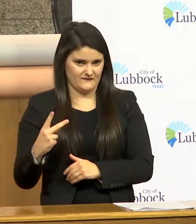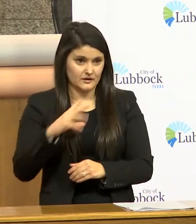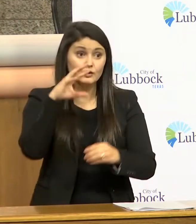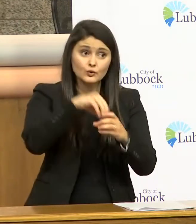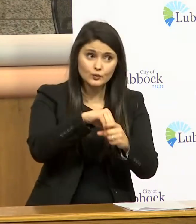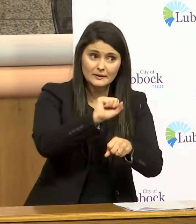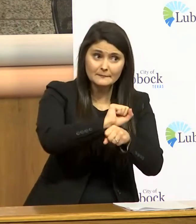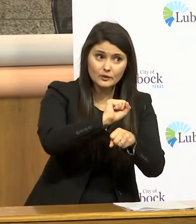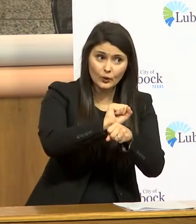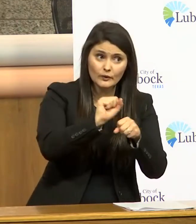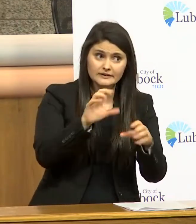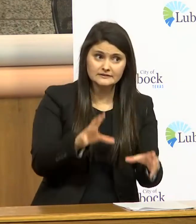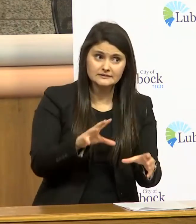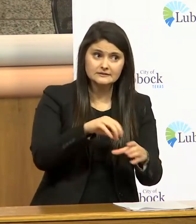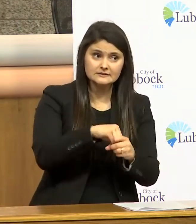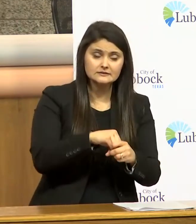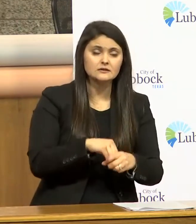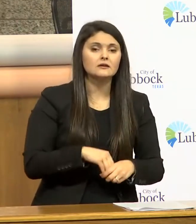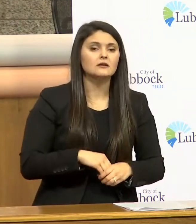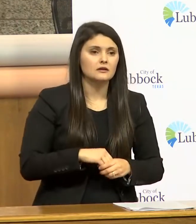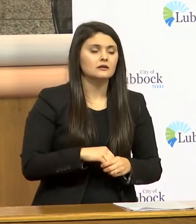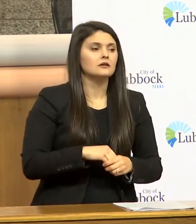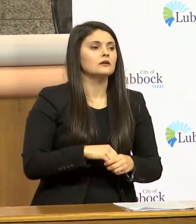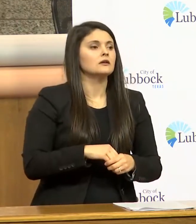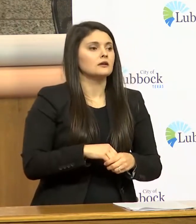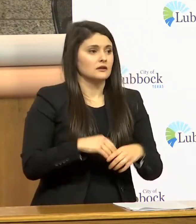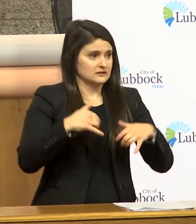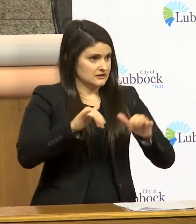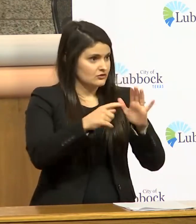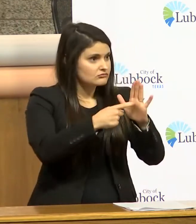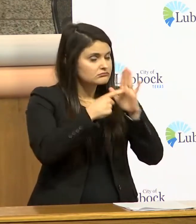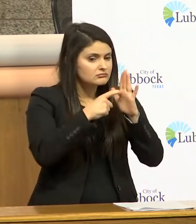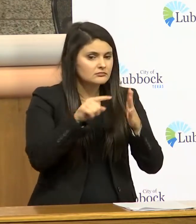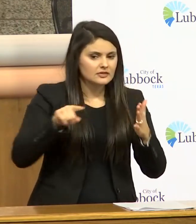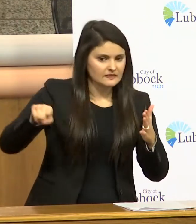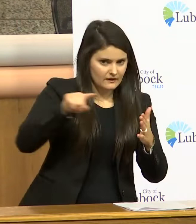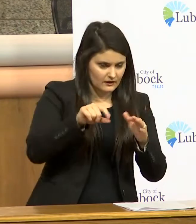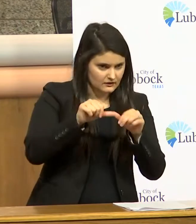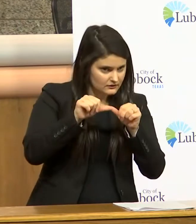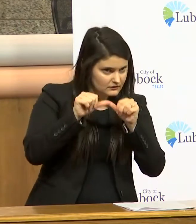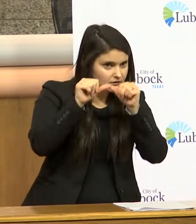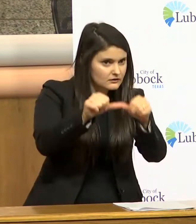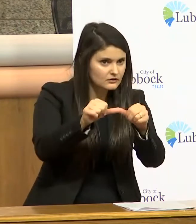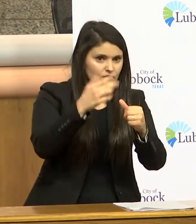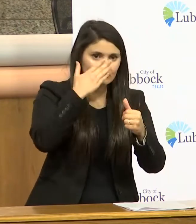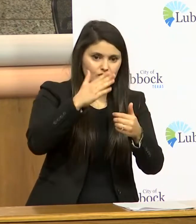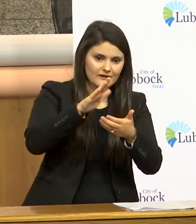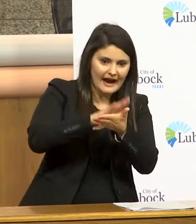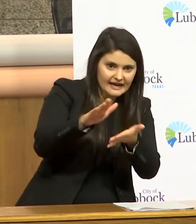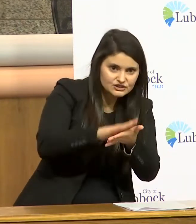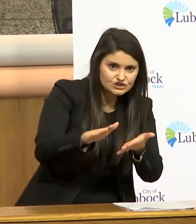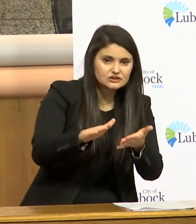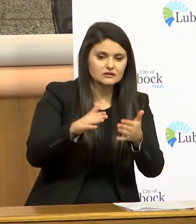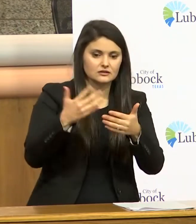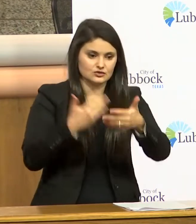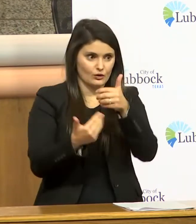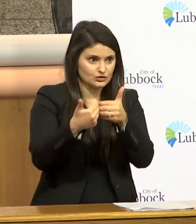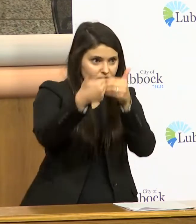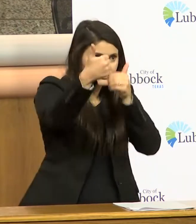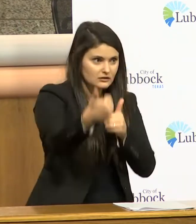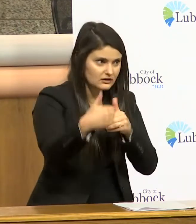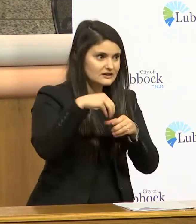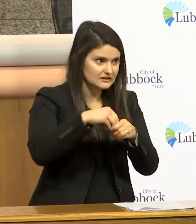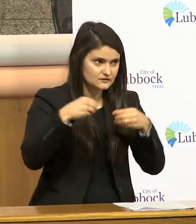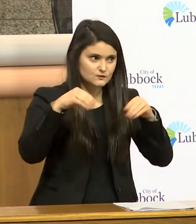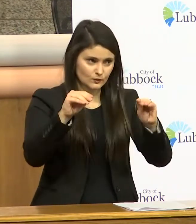we're still requiring further we're requiring that they maintain good hygiene and social distancing in their